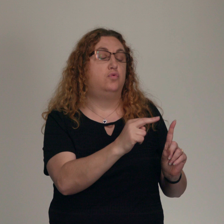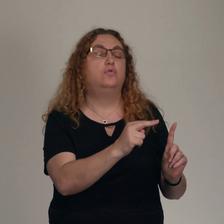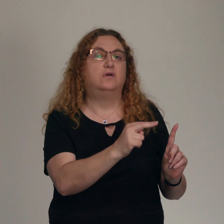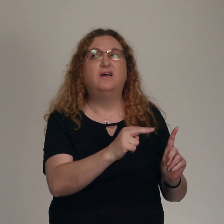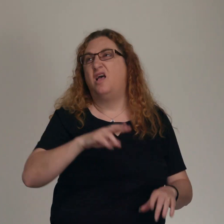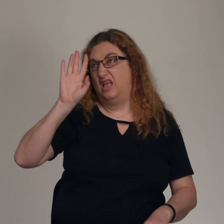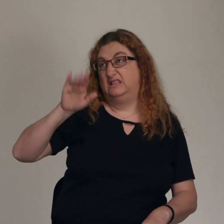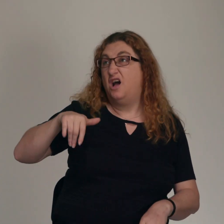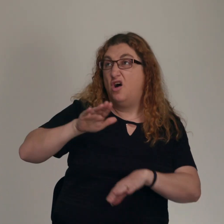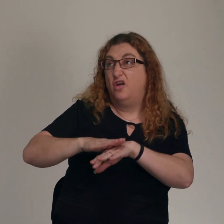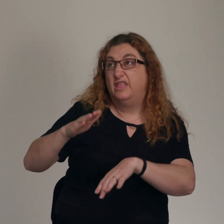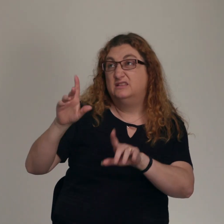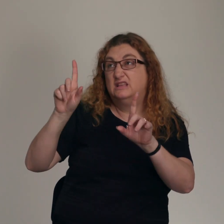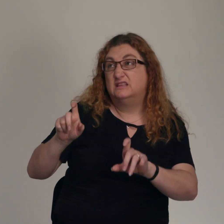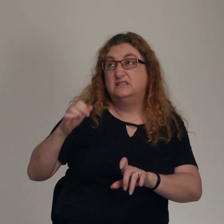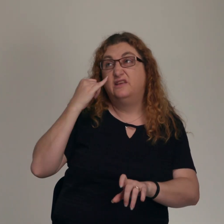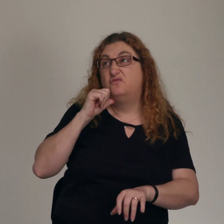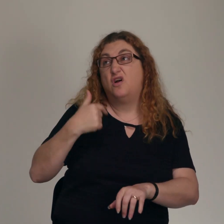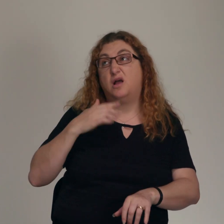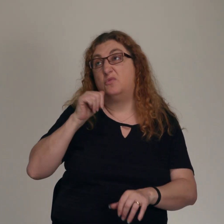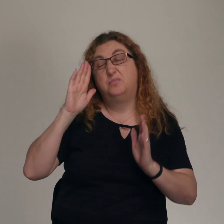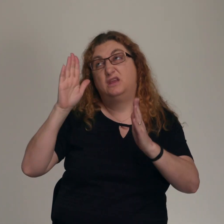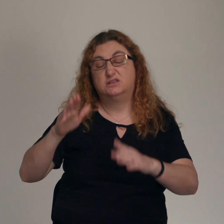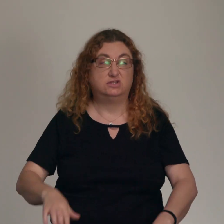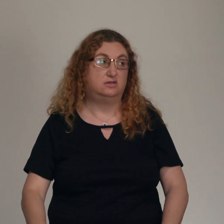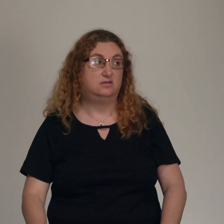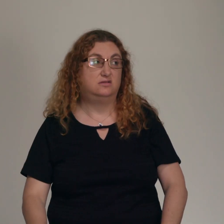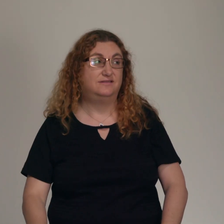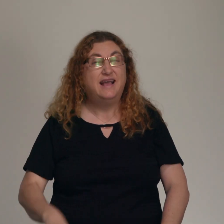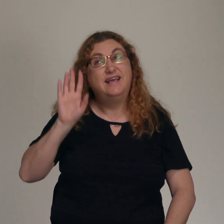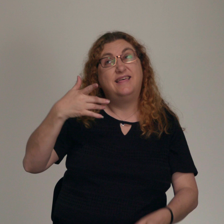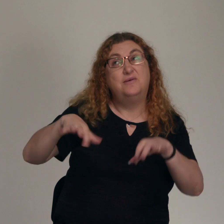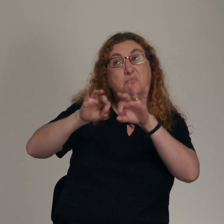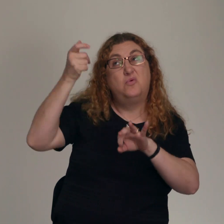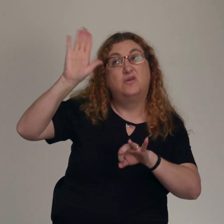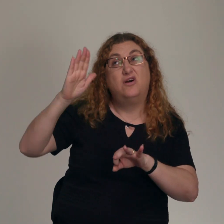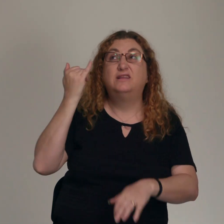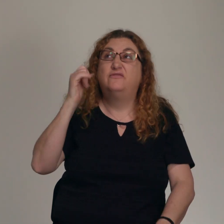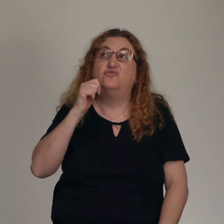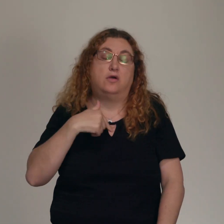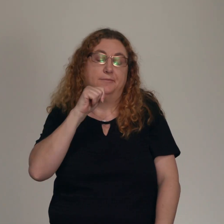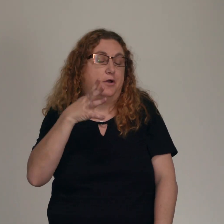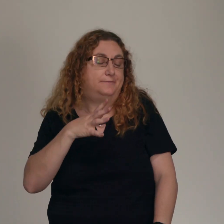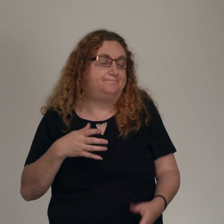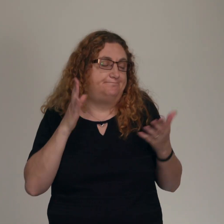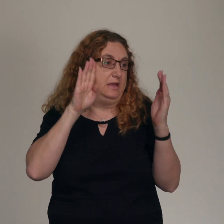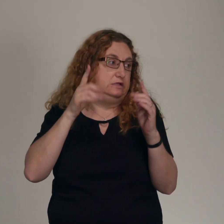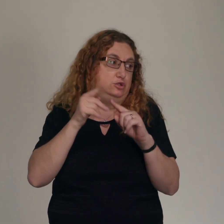disregard the deeper level of what the Lord is actually wanting his people to live like, and so dogmatic about making